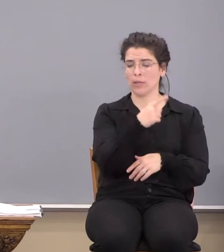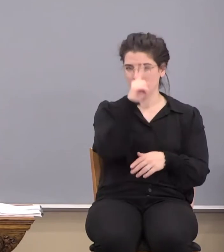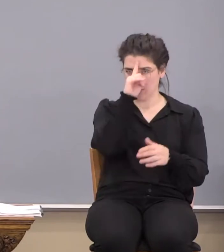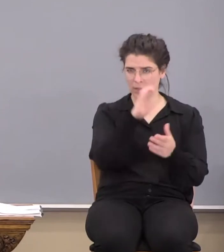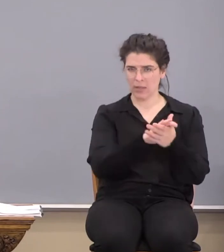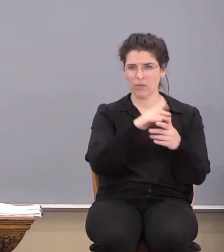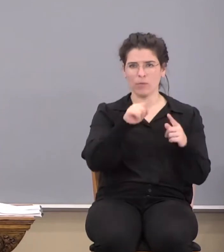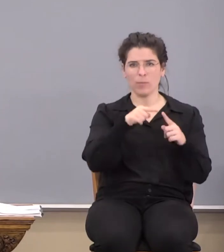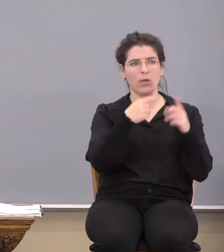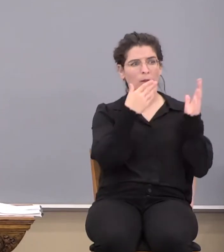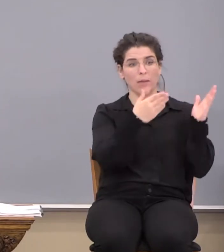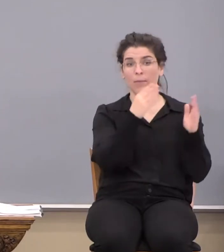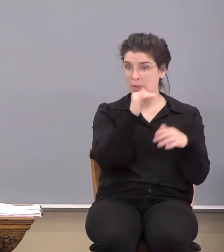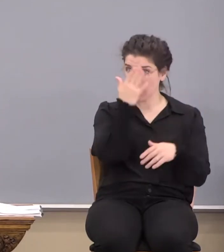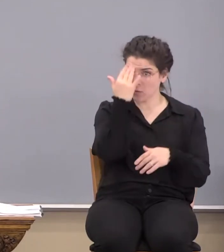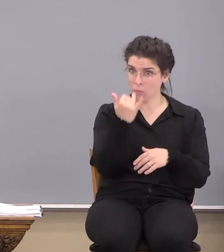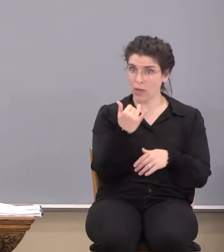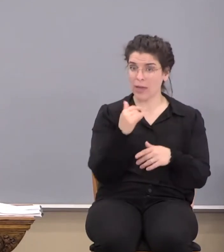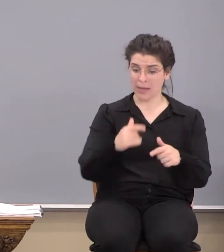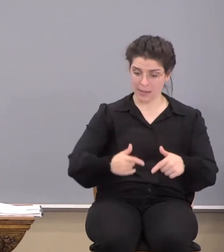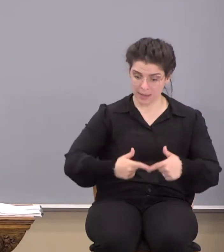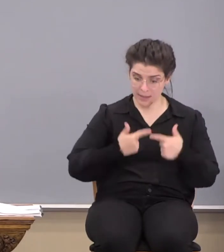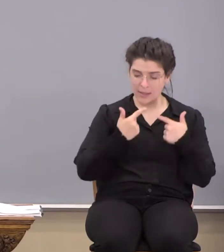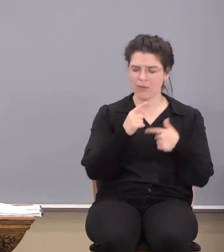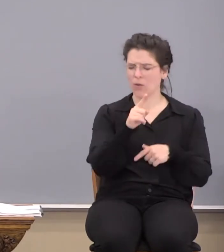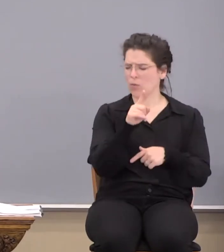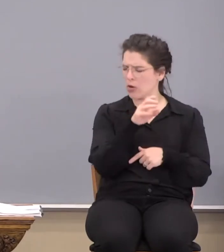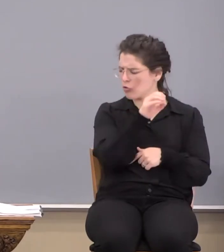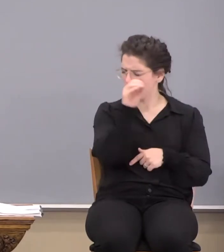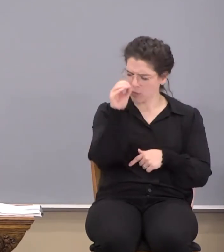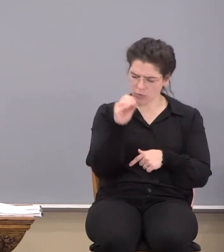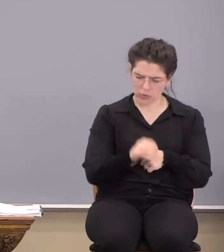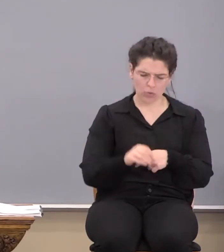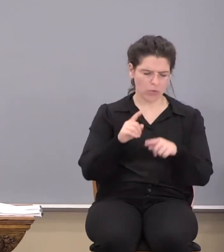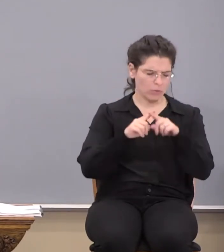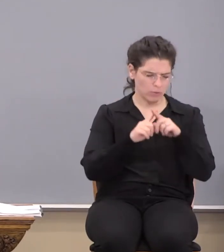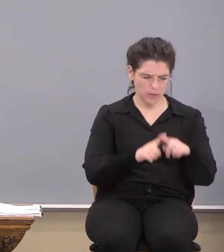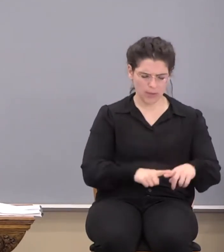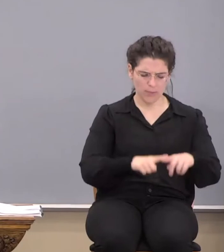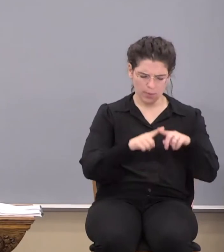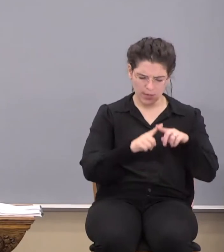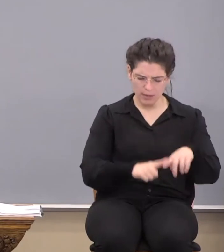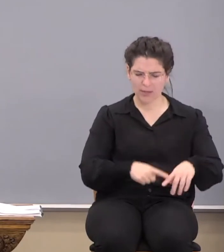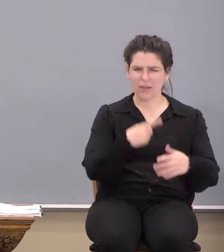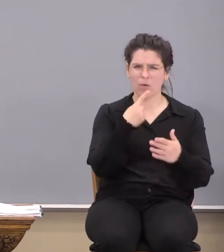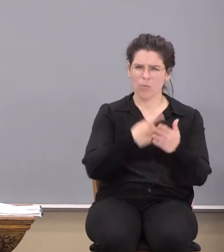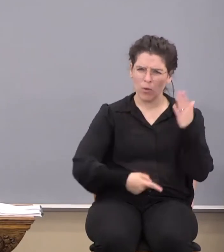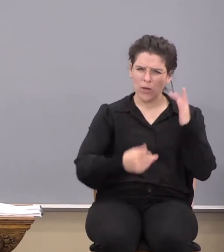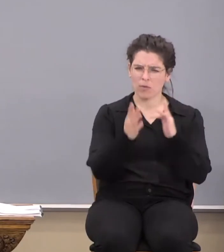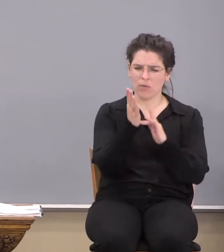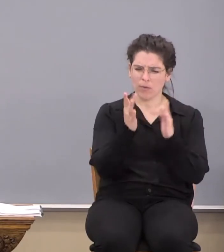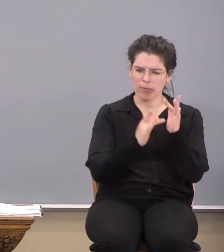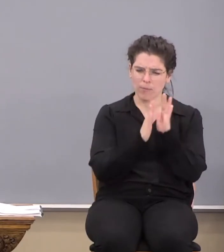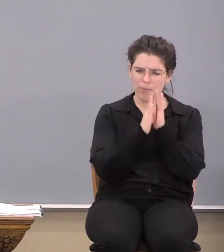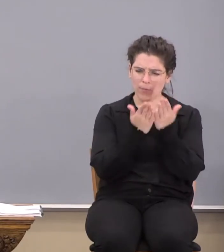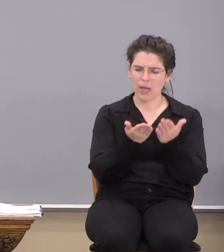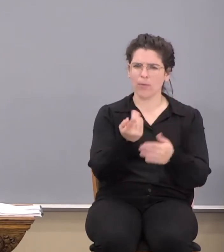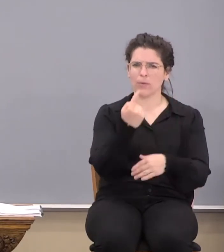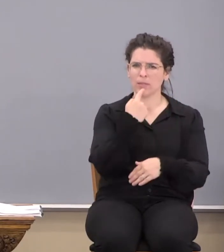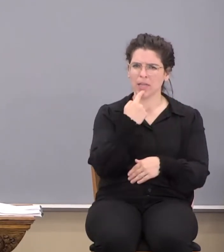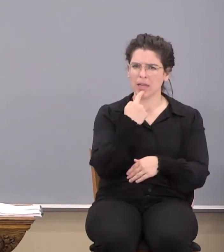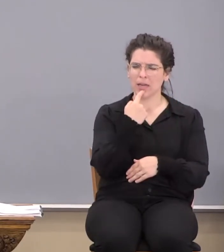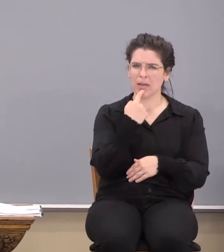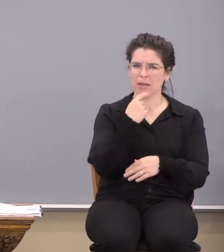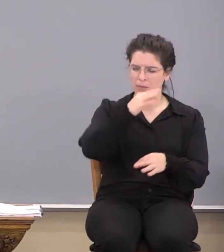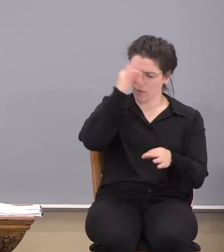it was about Him. the way, that's why He lived in absolute total dependence on what it said. That whole issue about